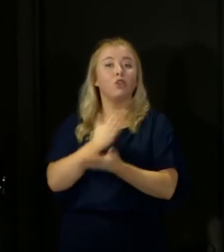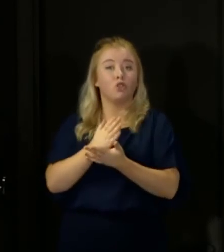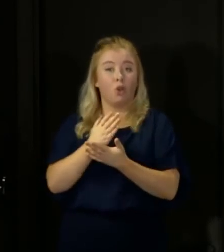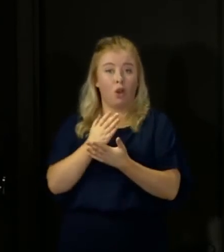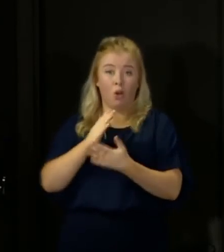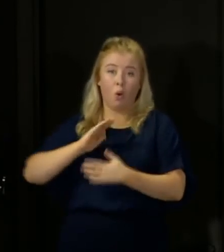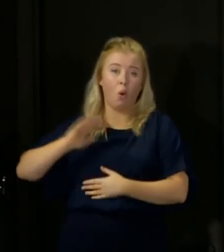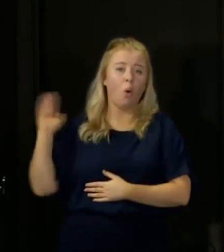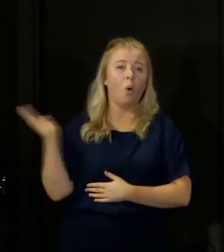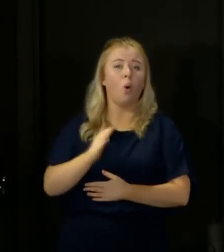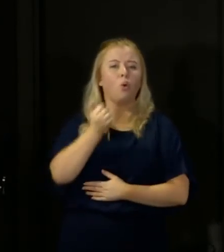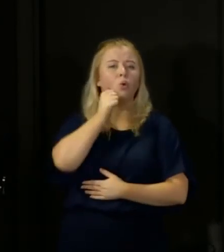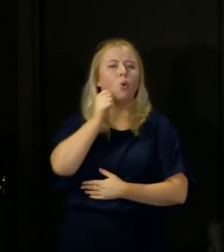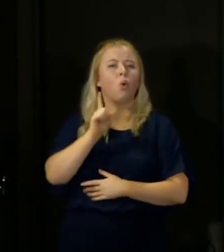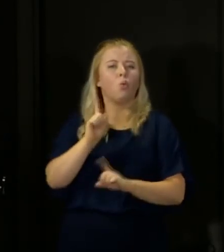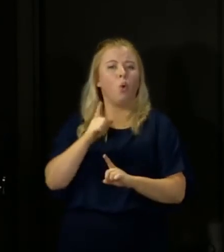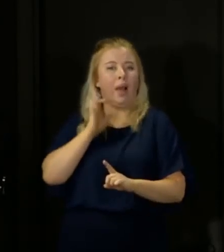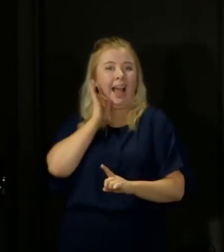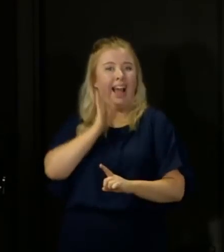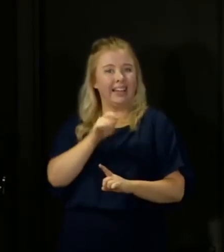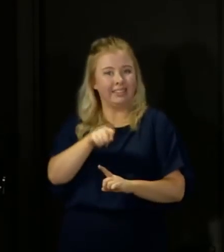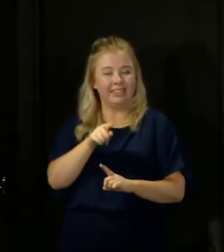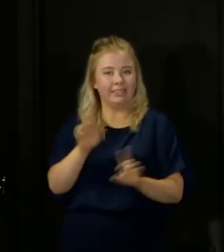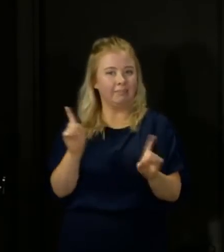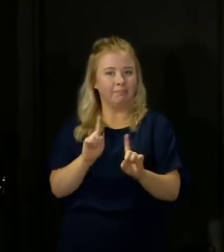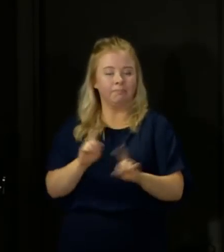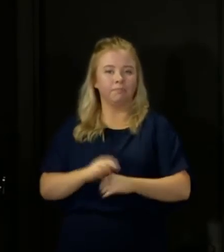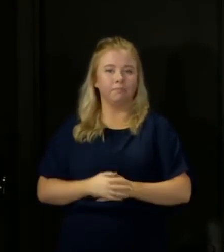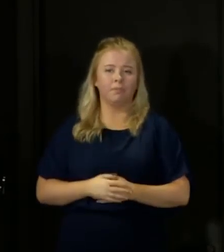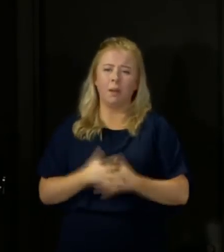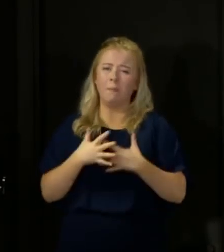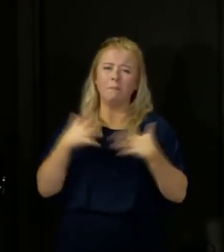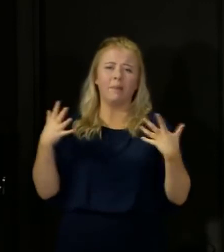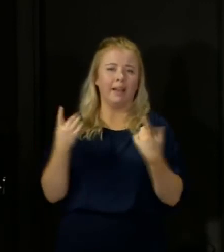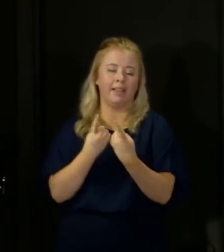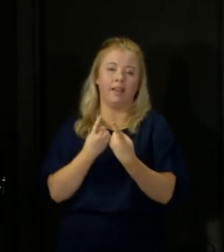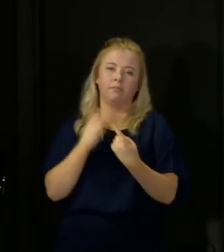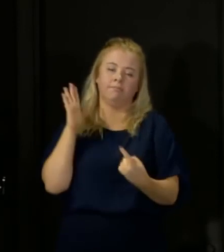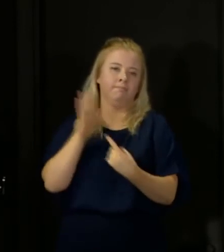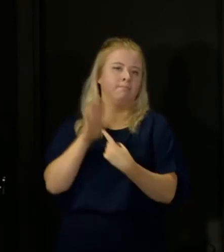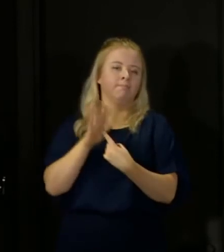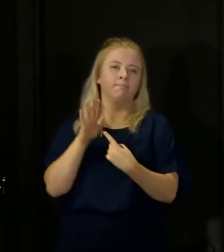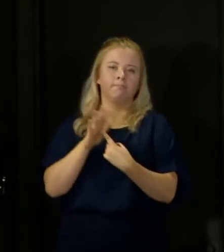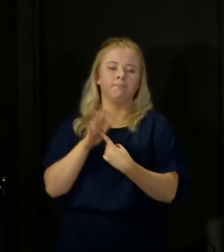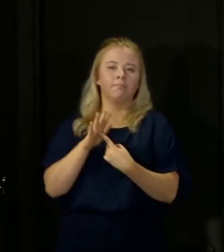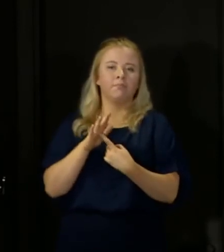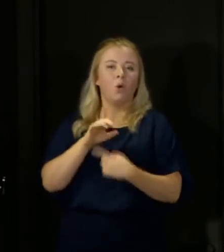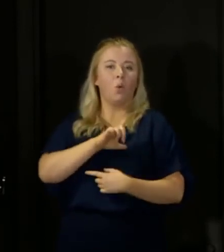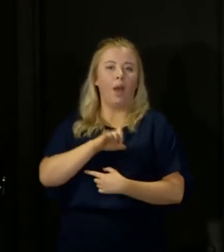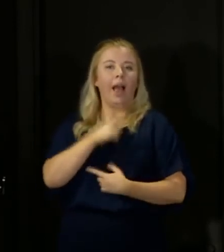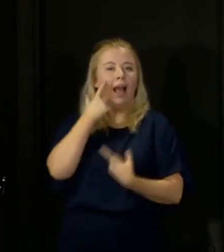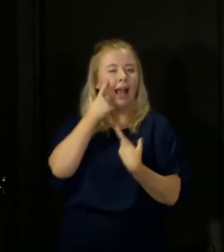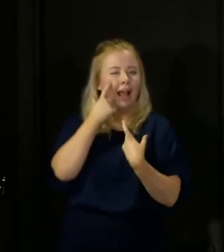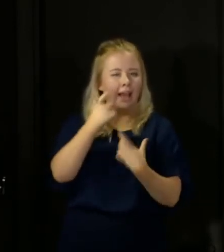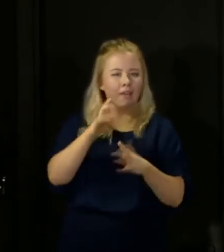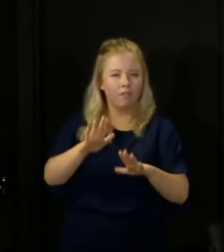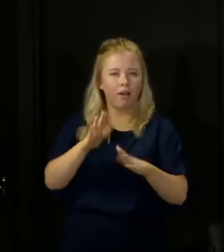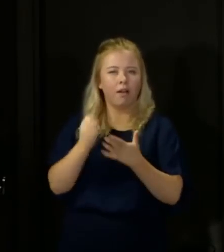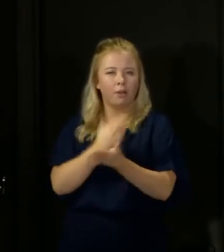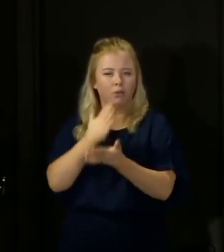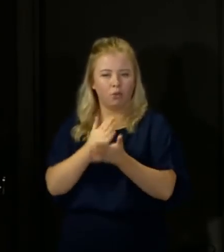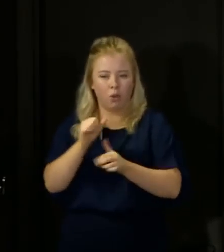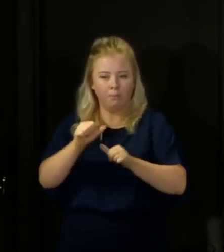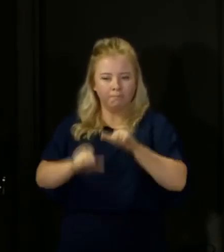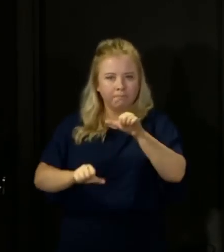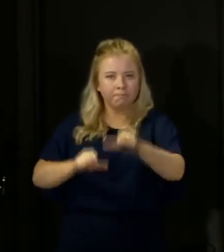what we're asking you to do. This is a big thing. It really matters. And therefore, we will be very careful in making sure that the different